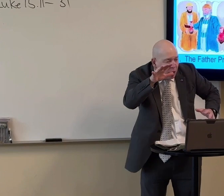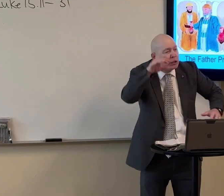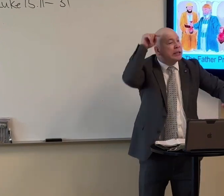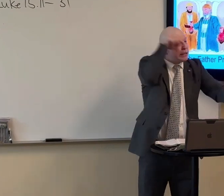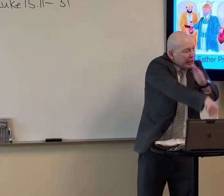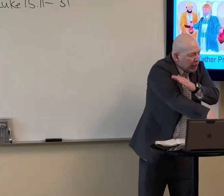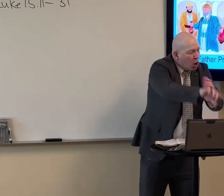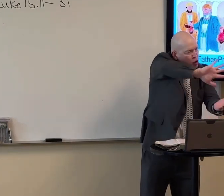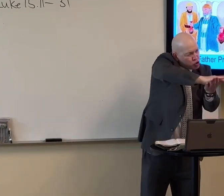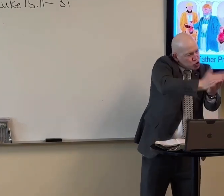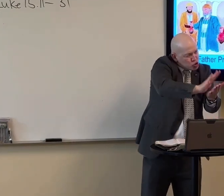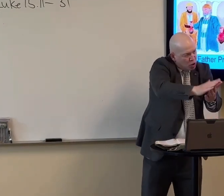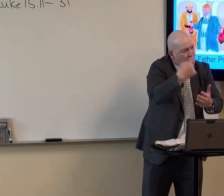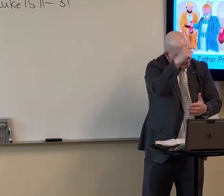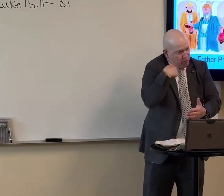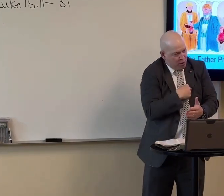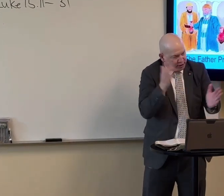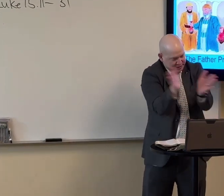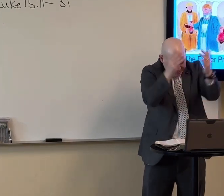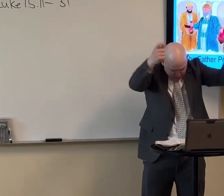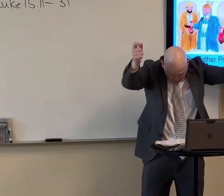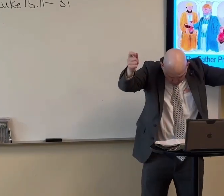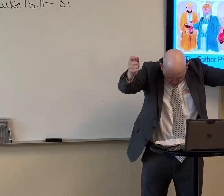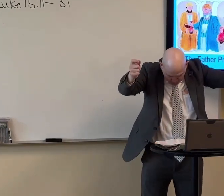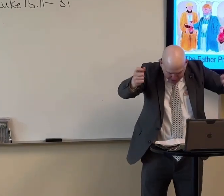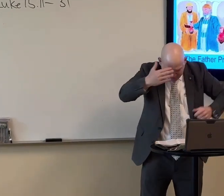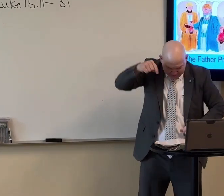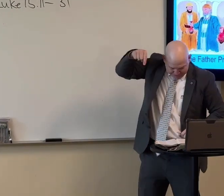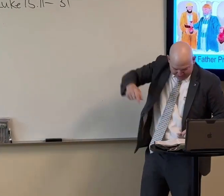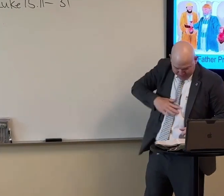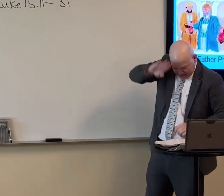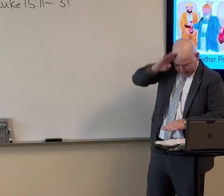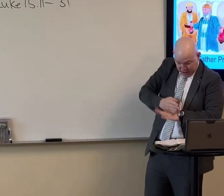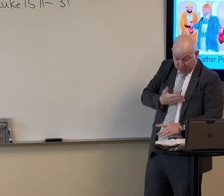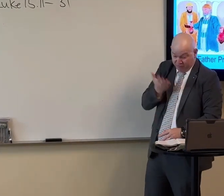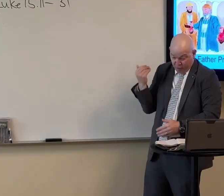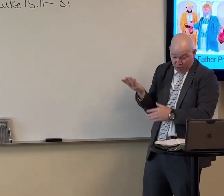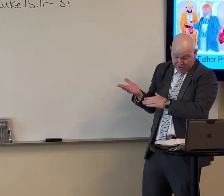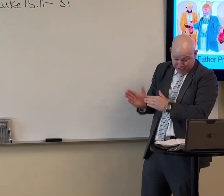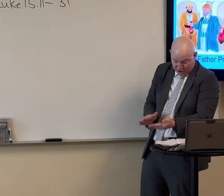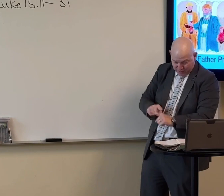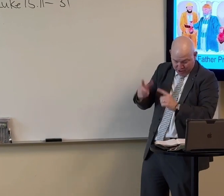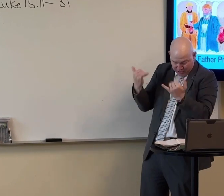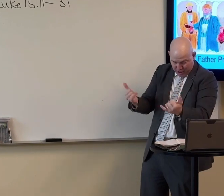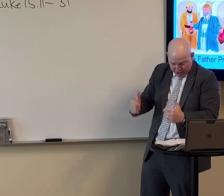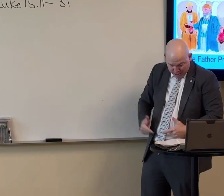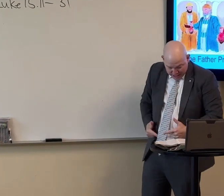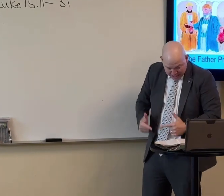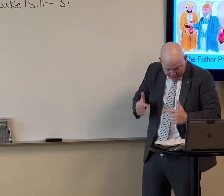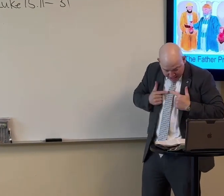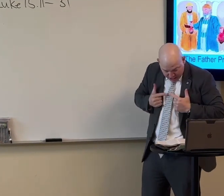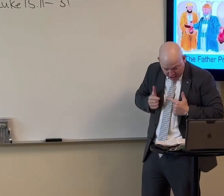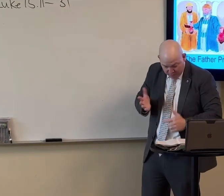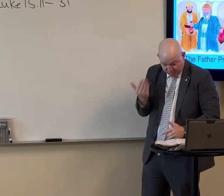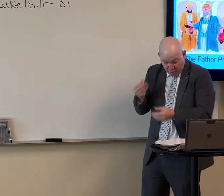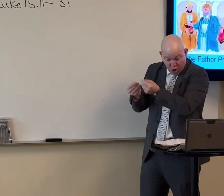merry. For this my son was dead and is alive again. He was